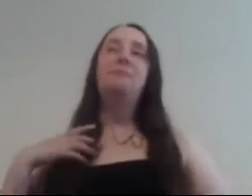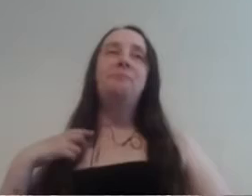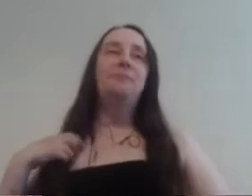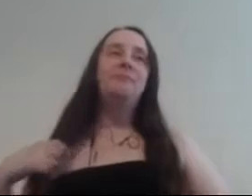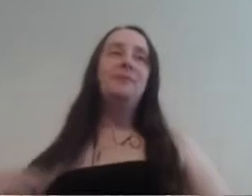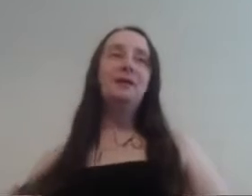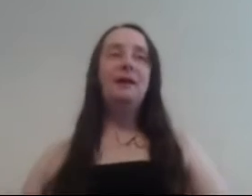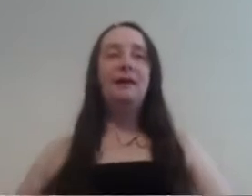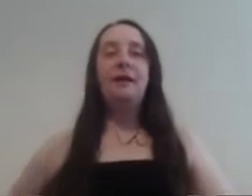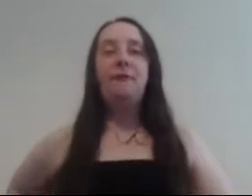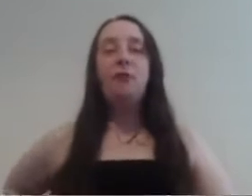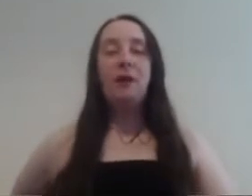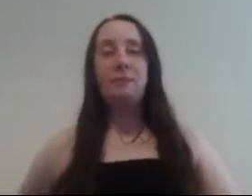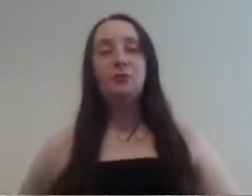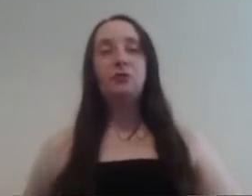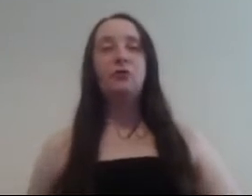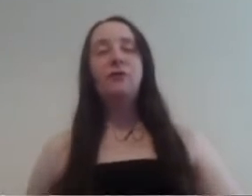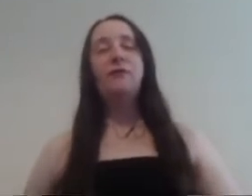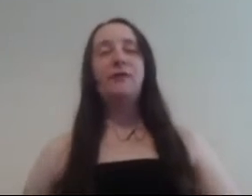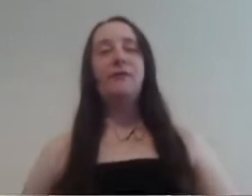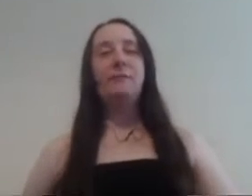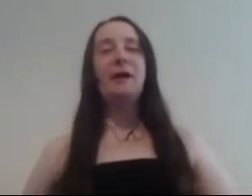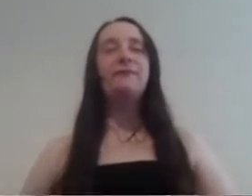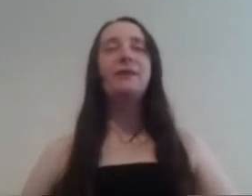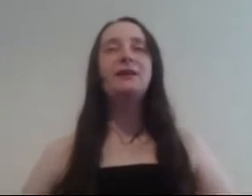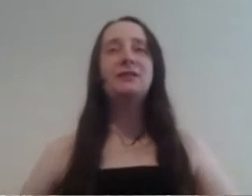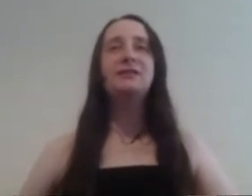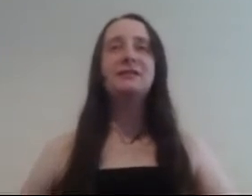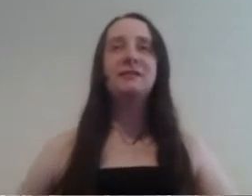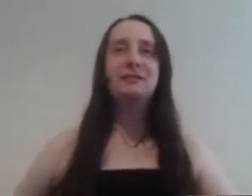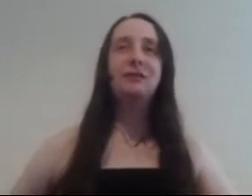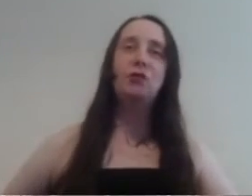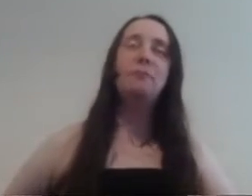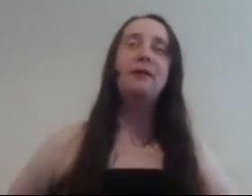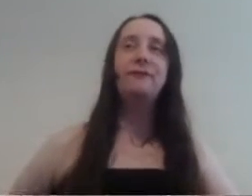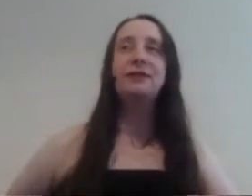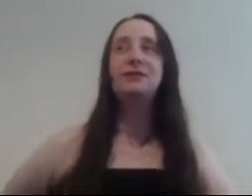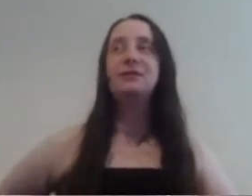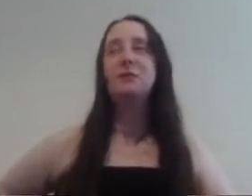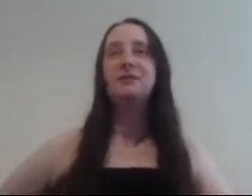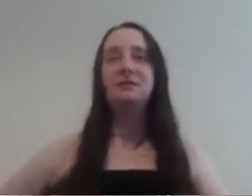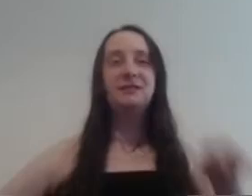full episode for backflashes, the two backflashes it was,